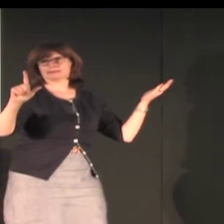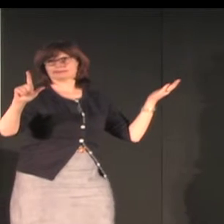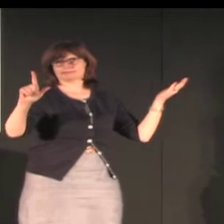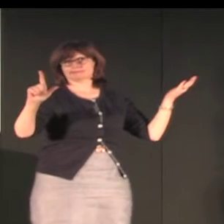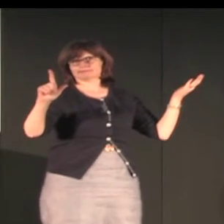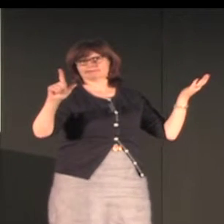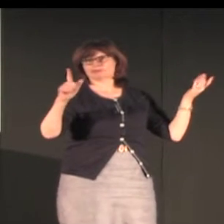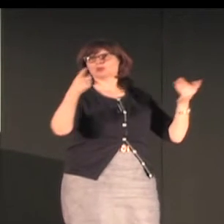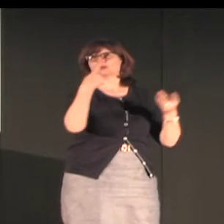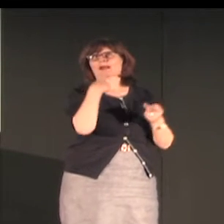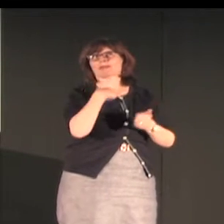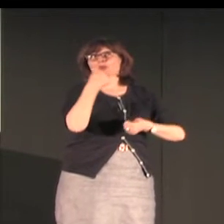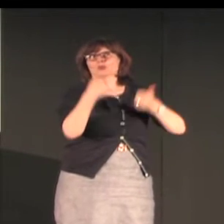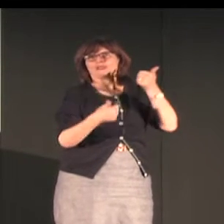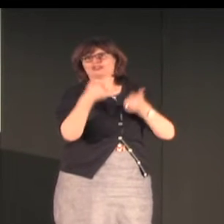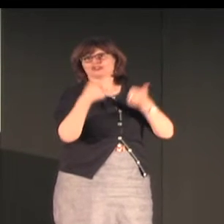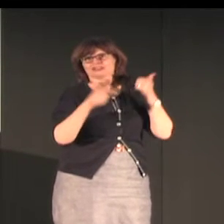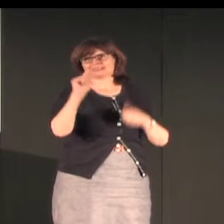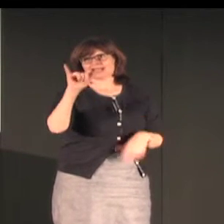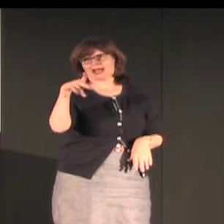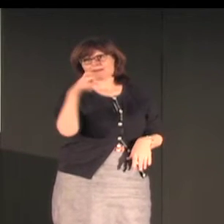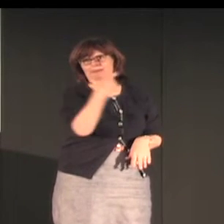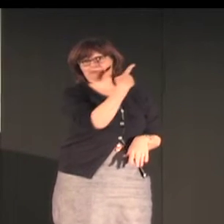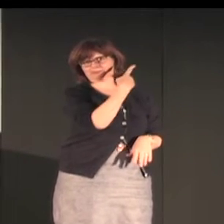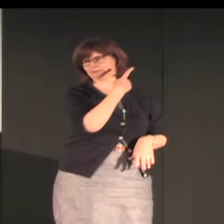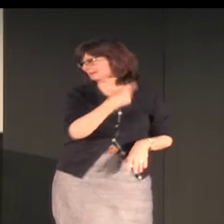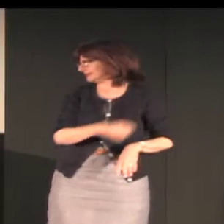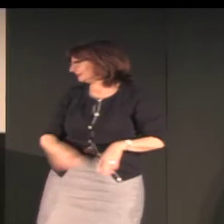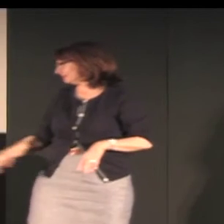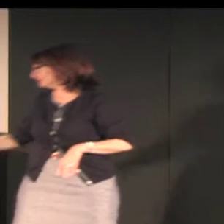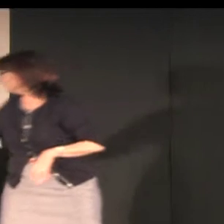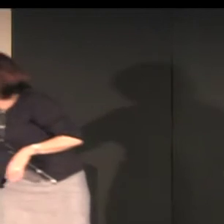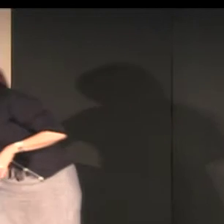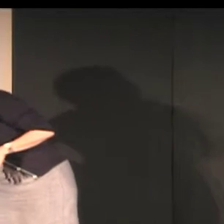this is ABSL and you tell me which type this is